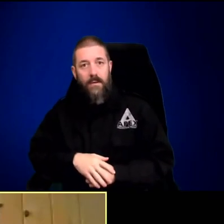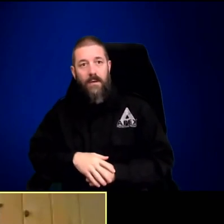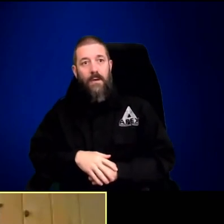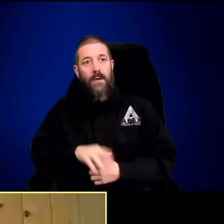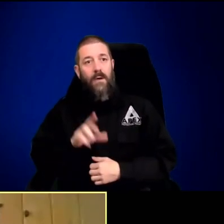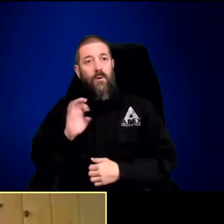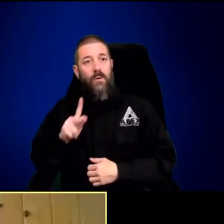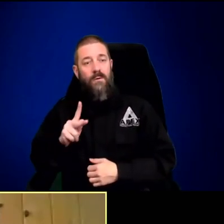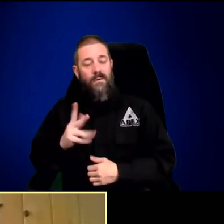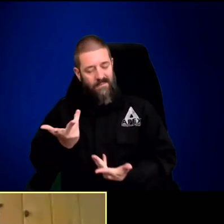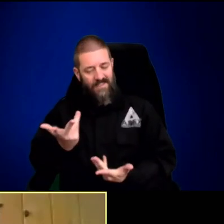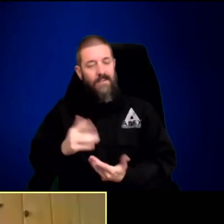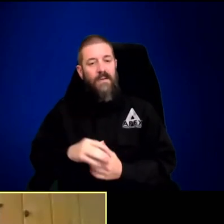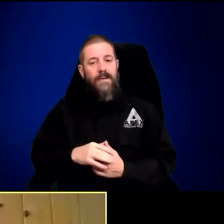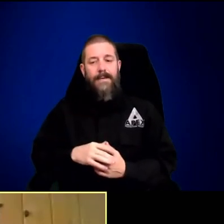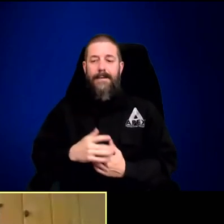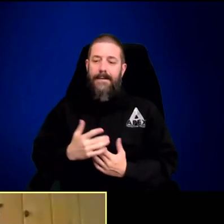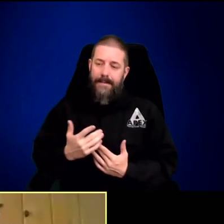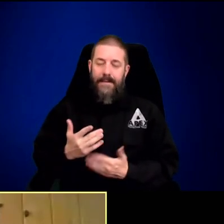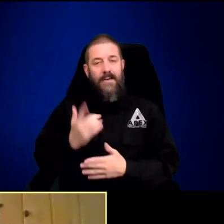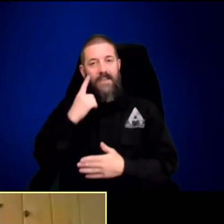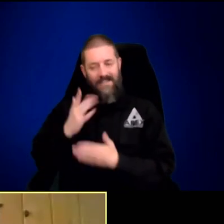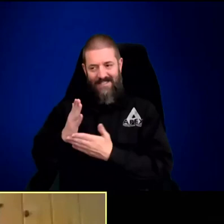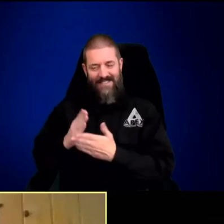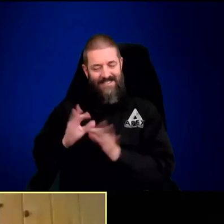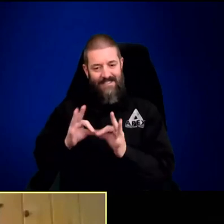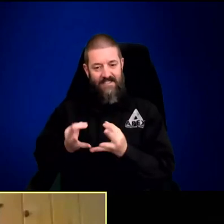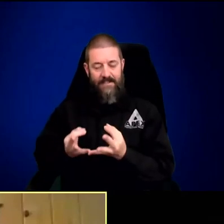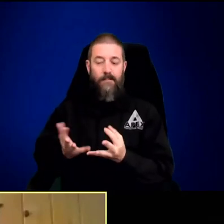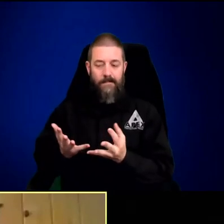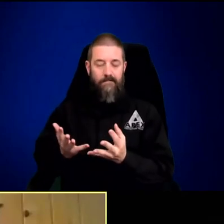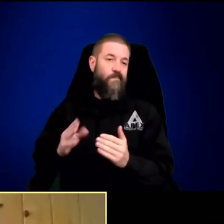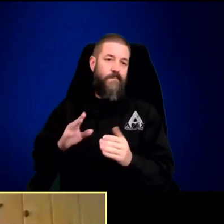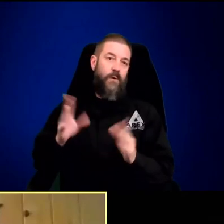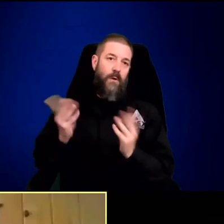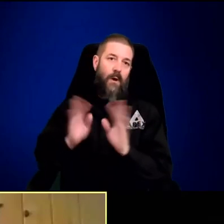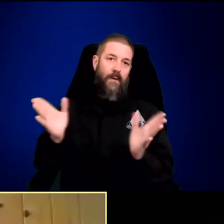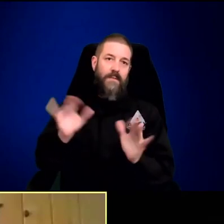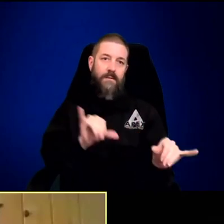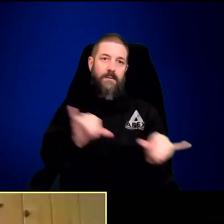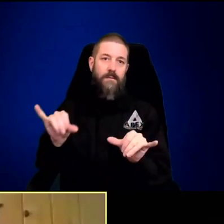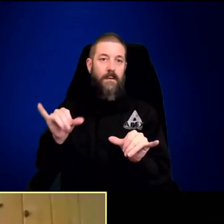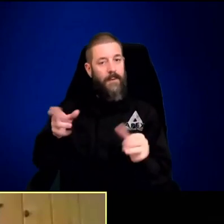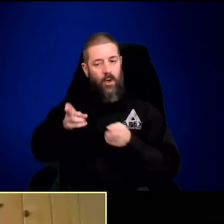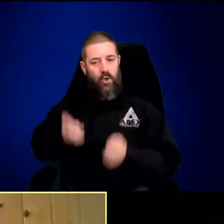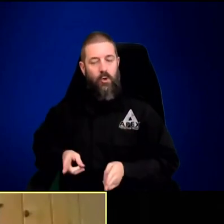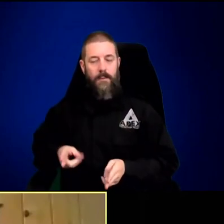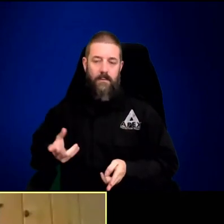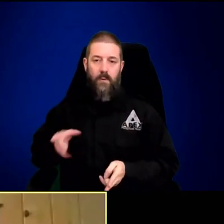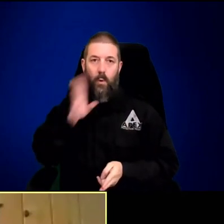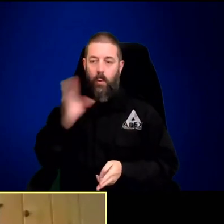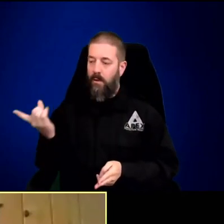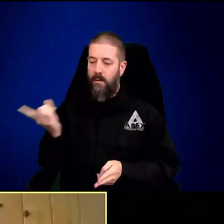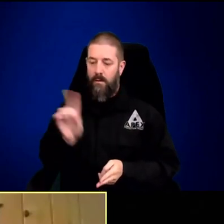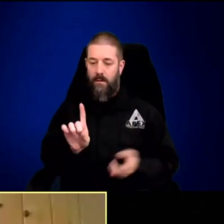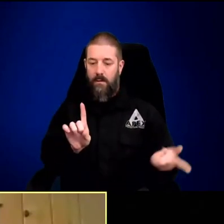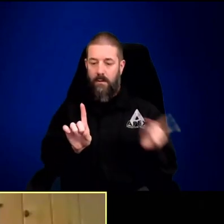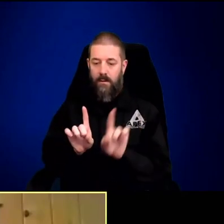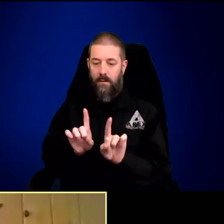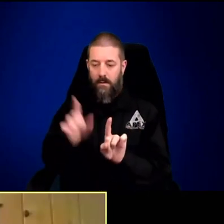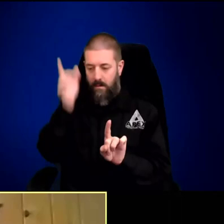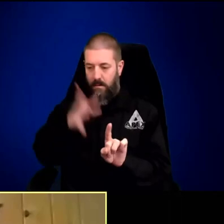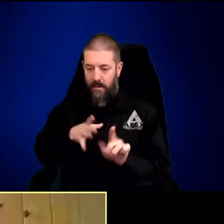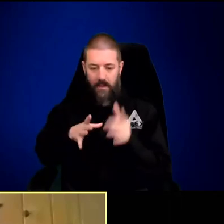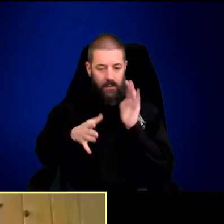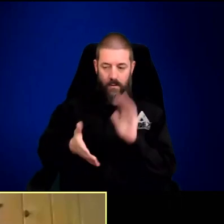Well, I would say there's a lot of parallels to the different possibilities in human families. So obviously a